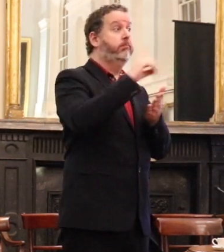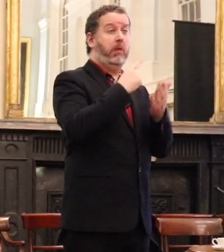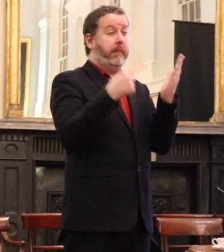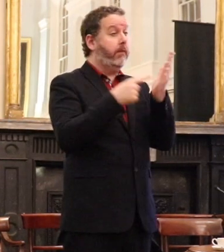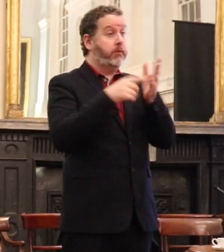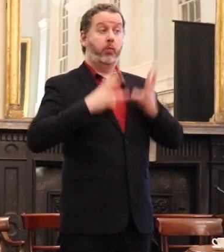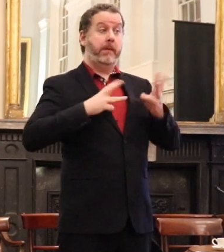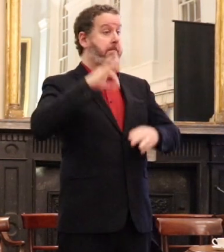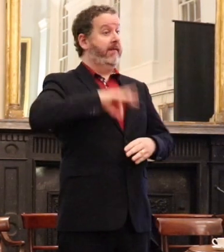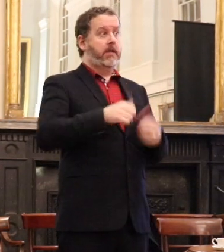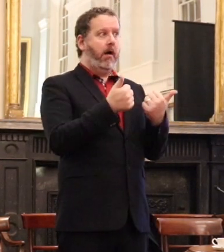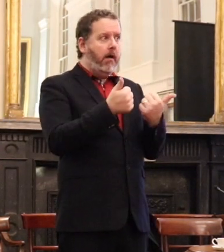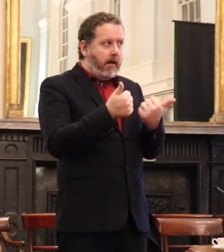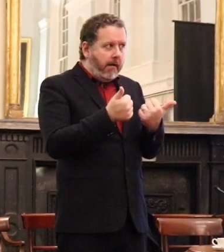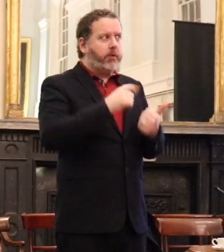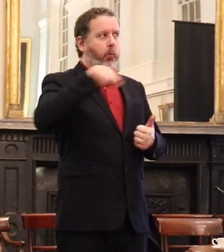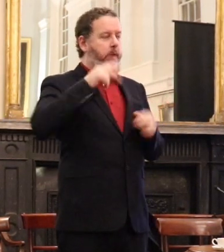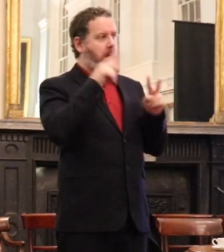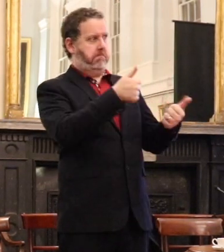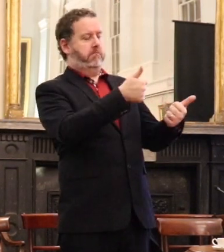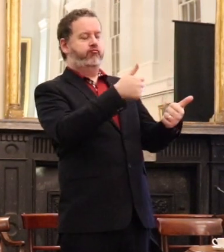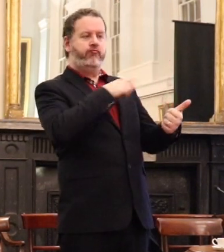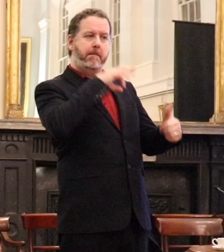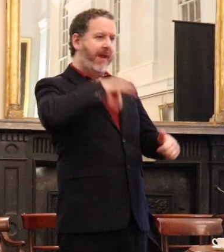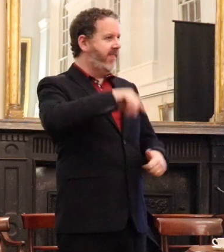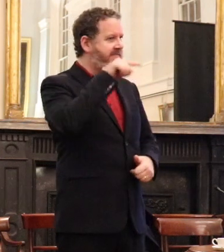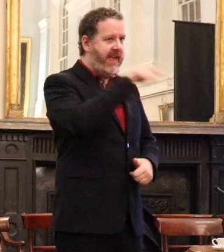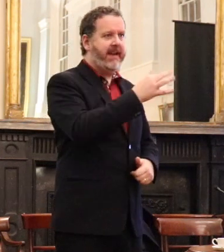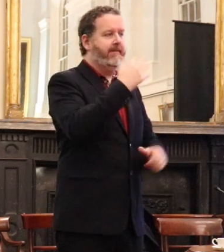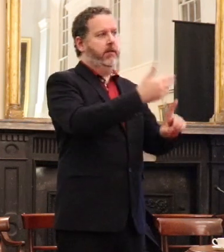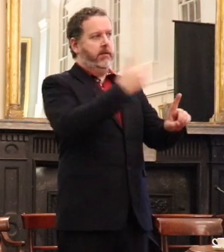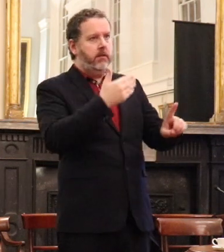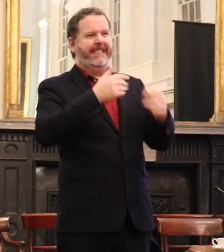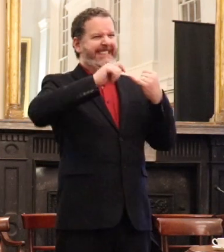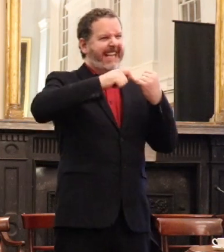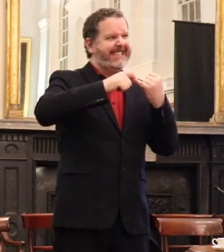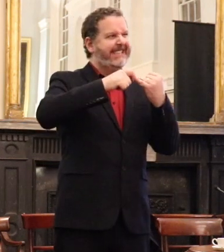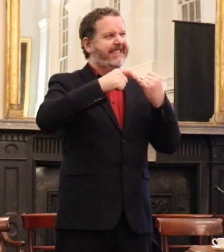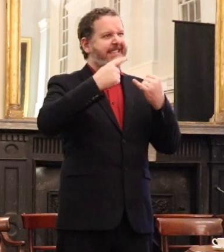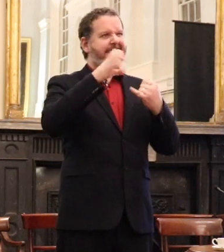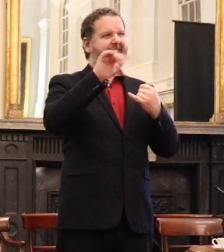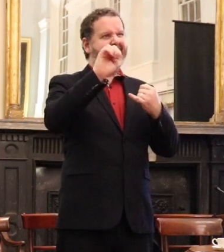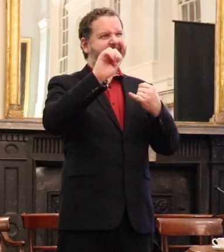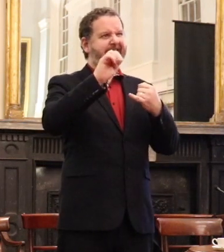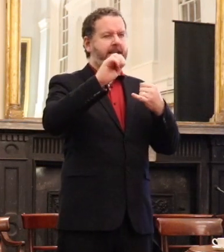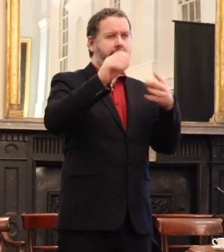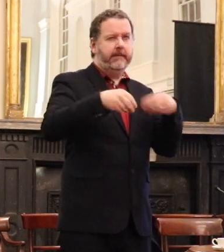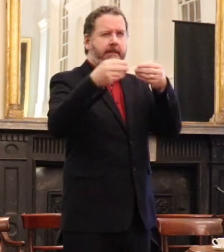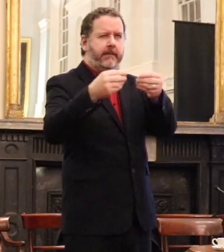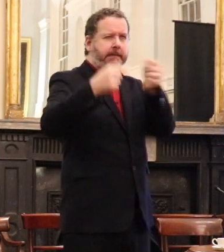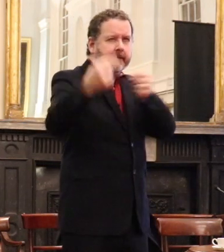saw the real benefit there of taking on that type of test case. Well, test cases